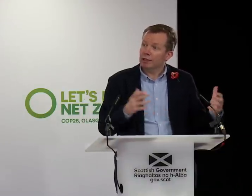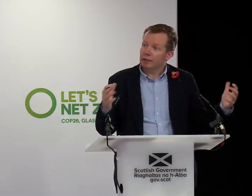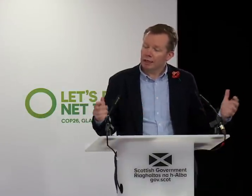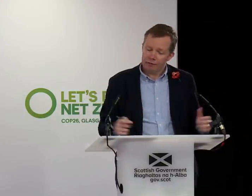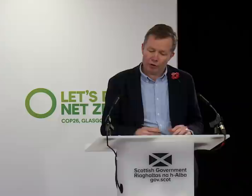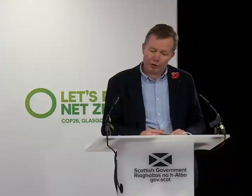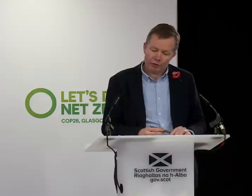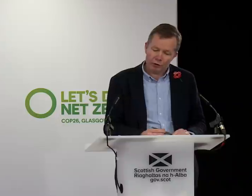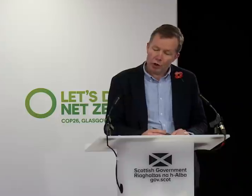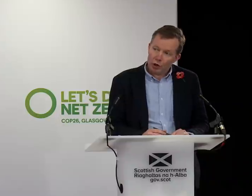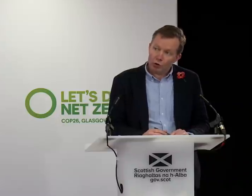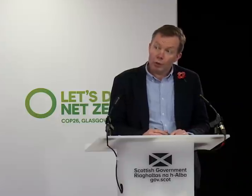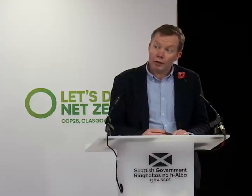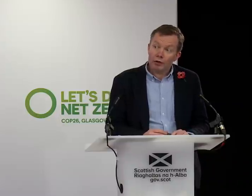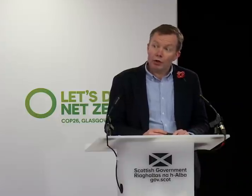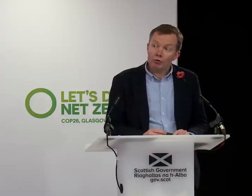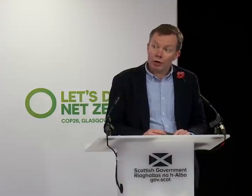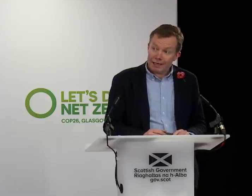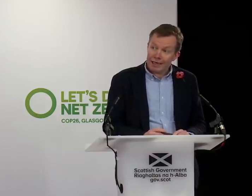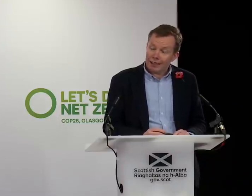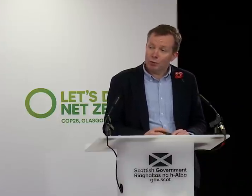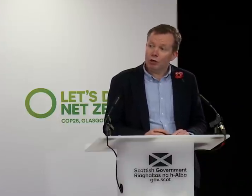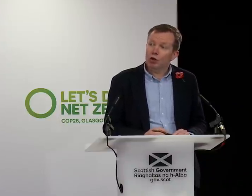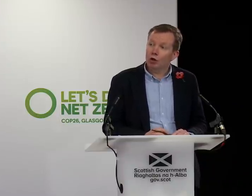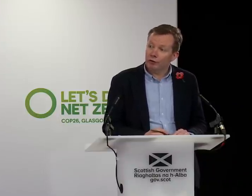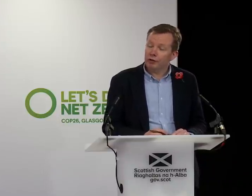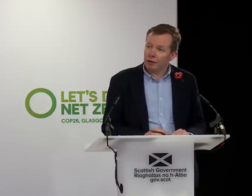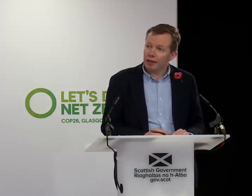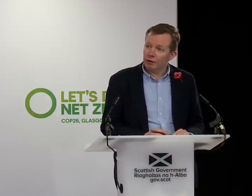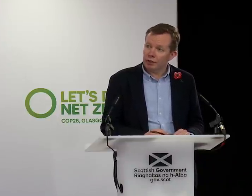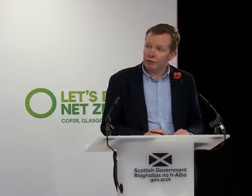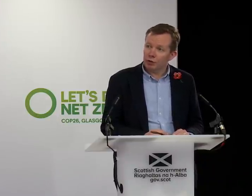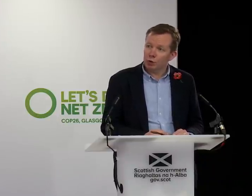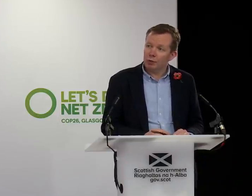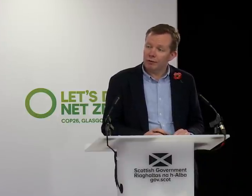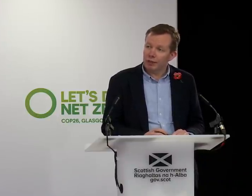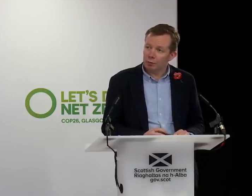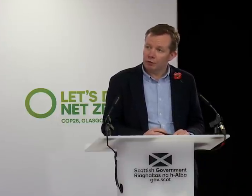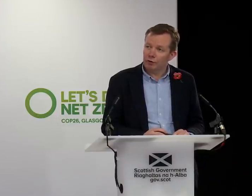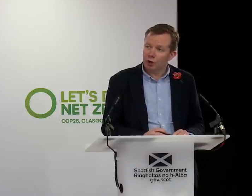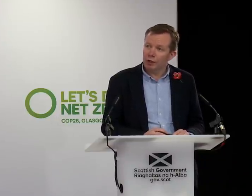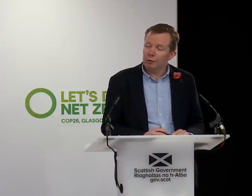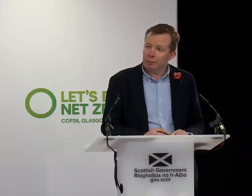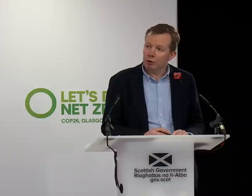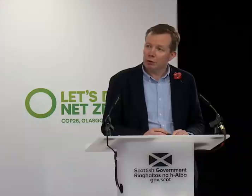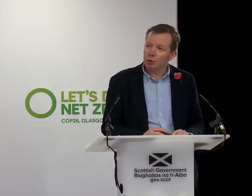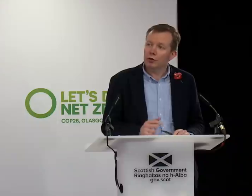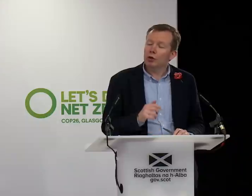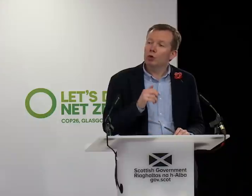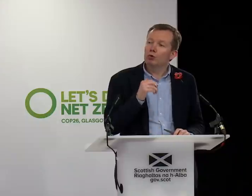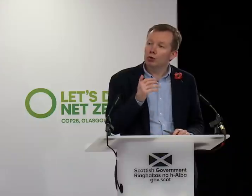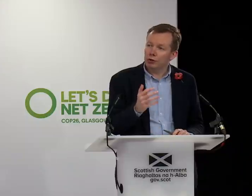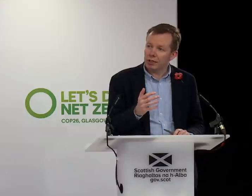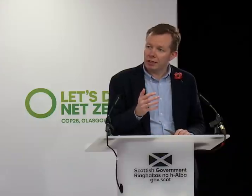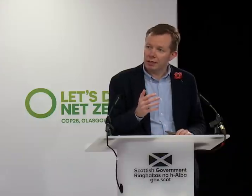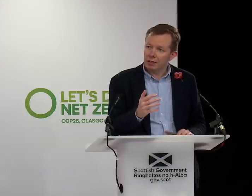in Edinburgh and further afield. So we are ready and we are confident that the health service will be available for people with